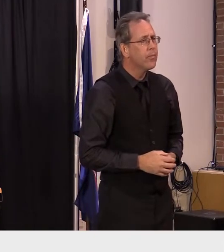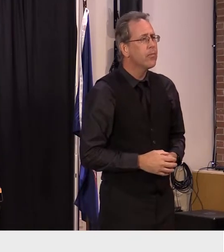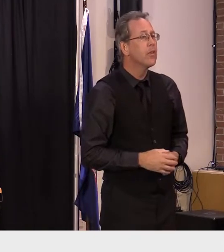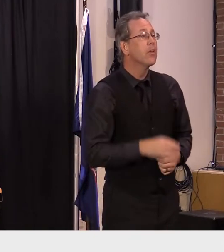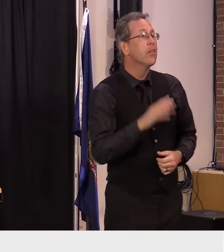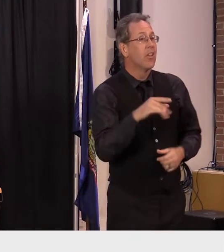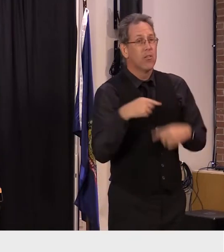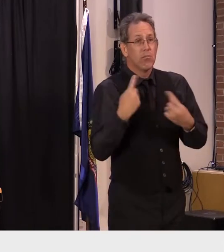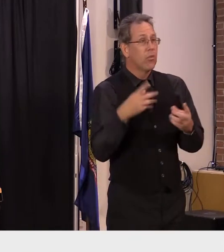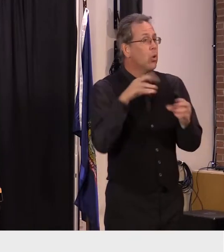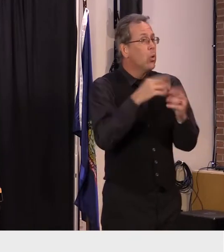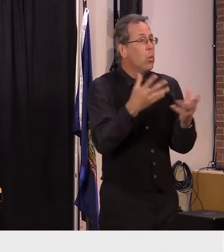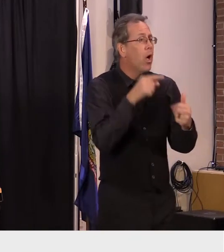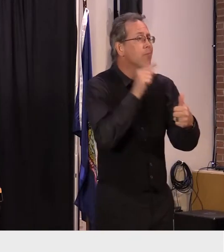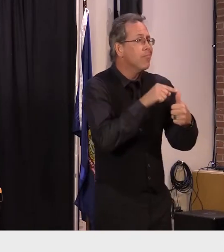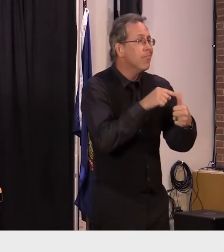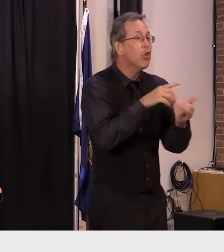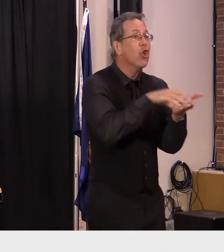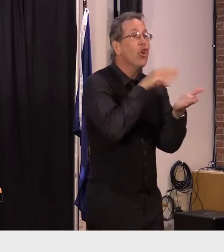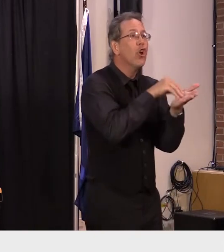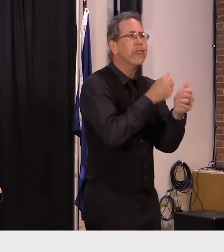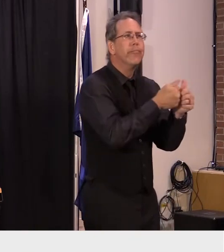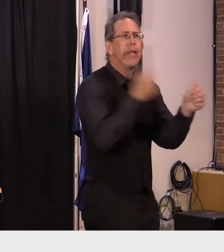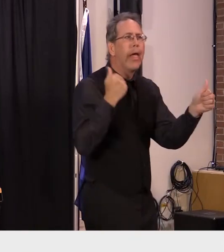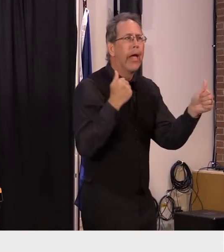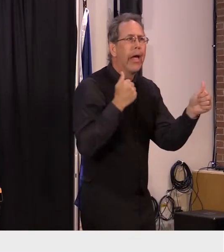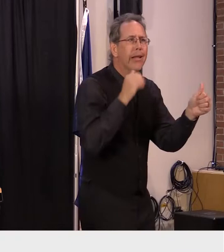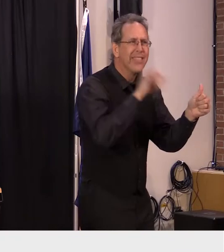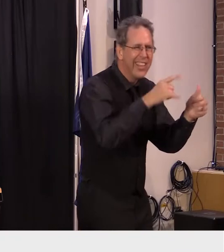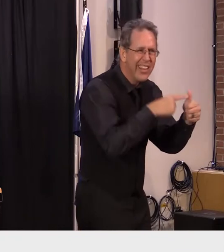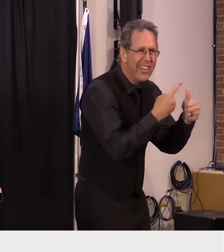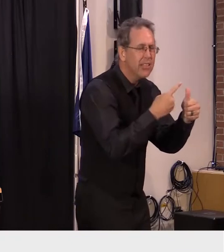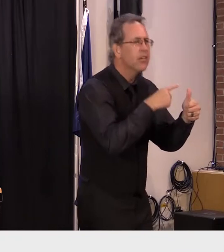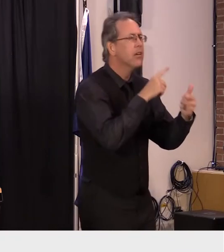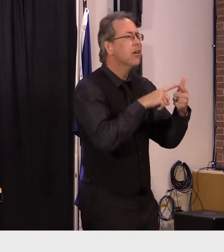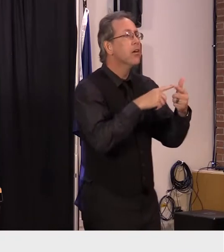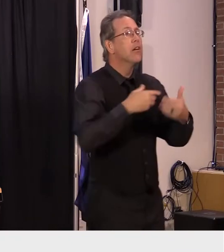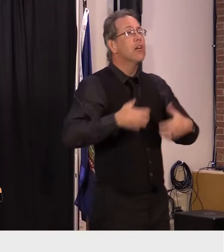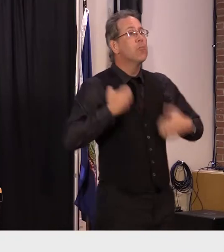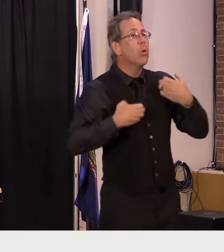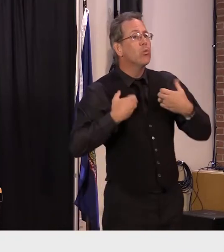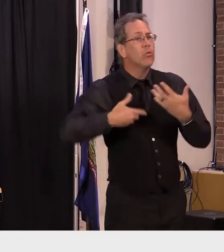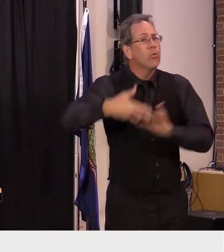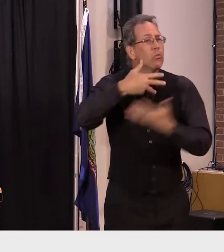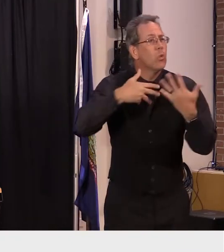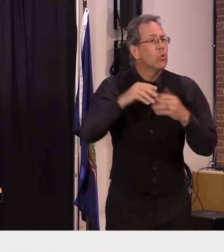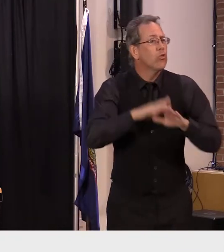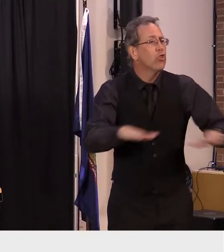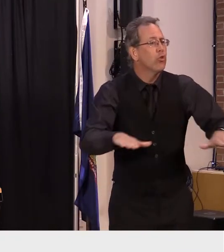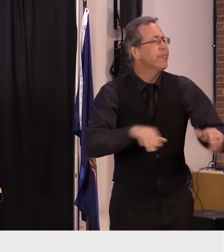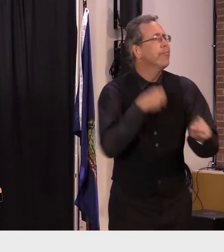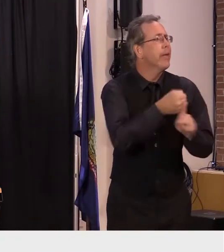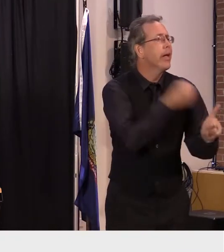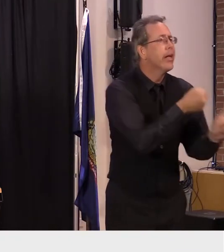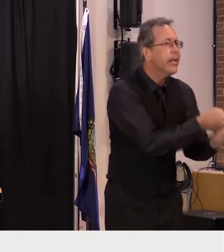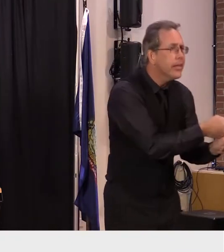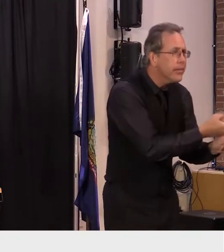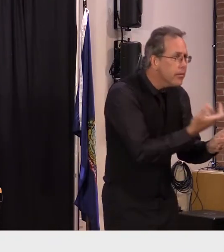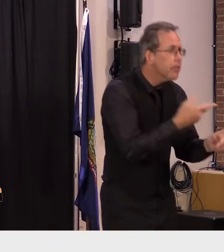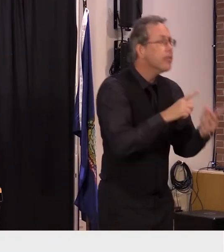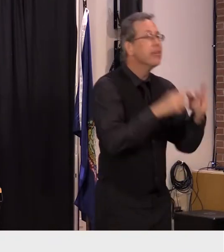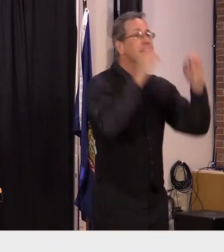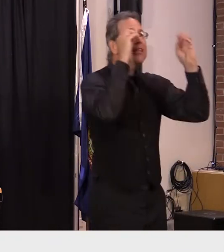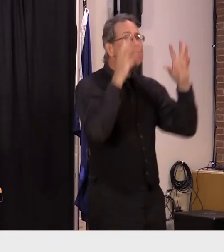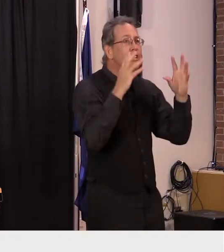learning loss as well as social and emotional ramifications for our kids the strain on our educators and health care